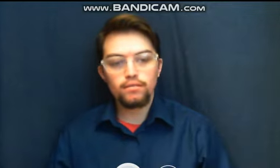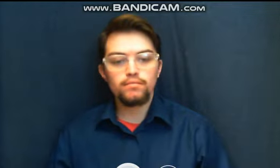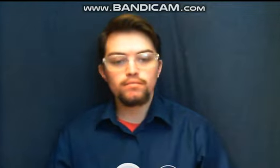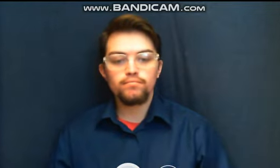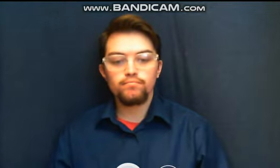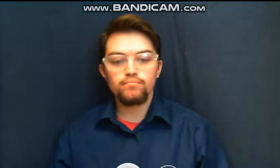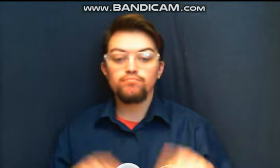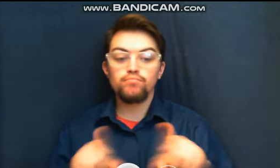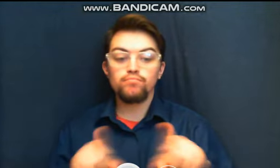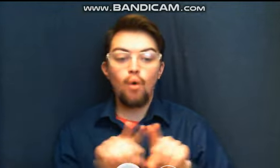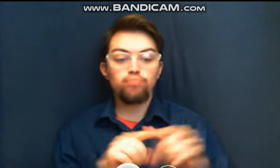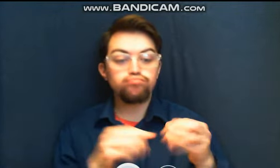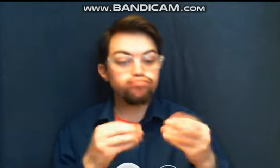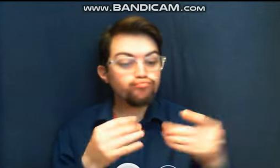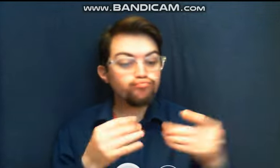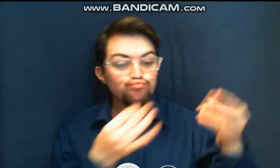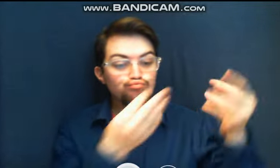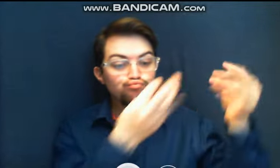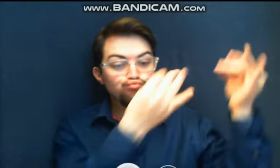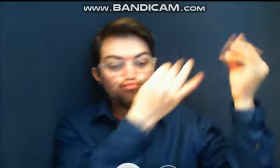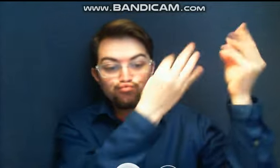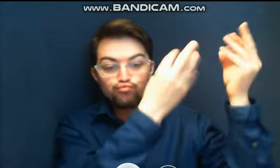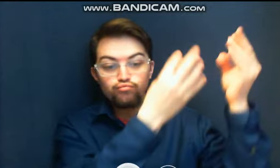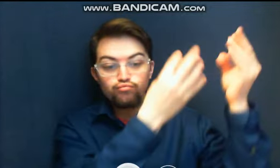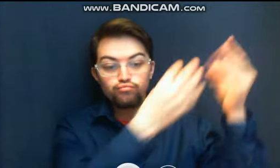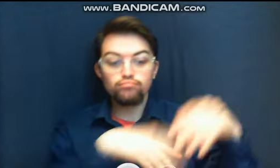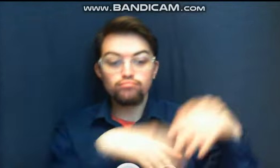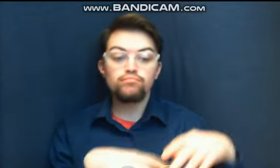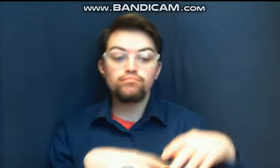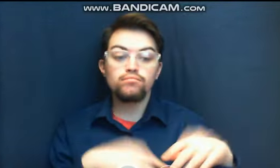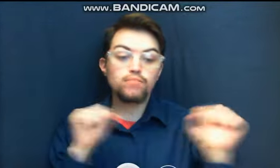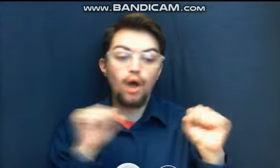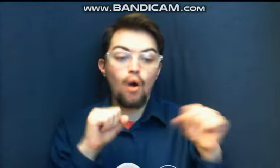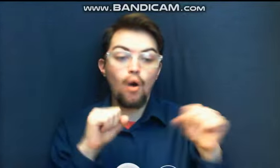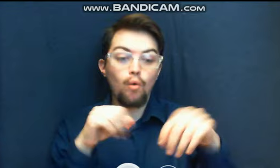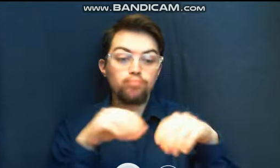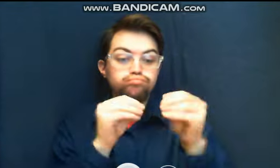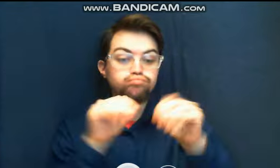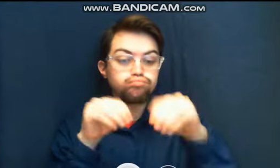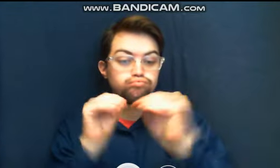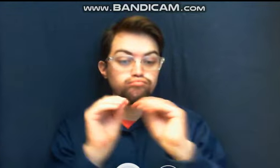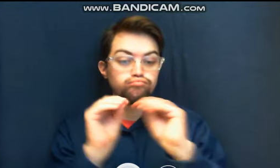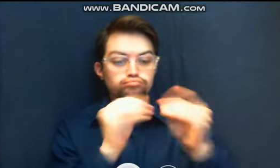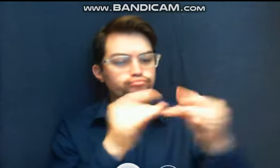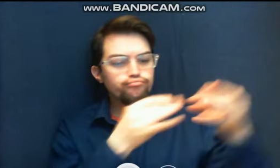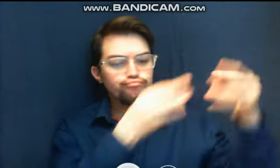oh, you're right, sailboat down the water,